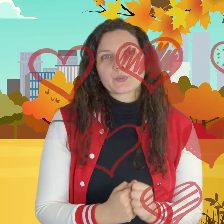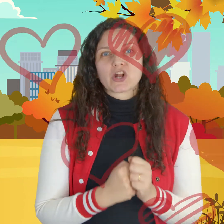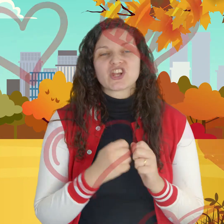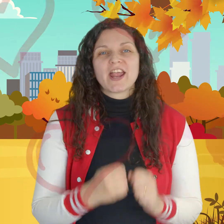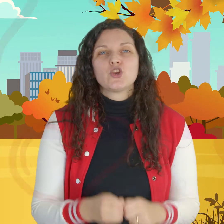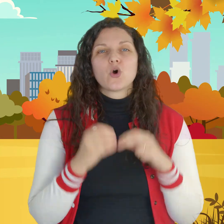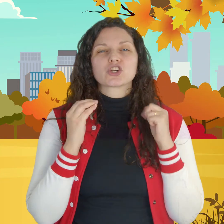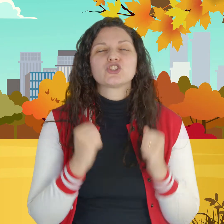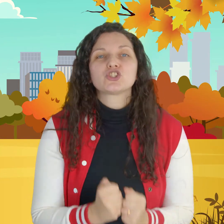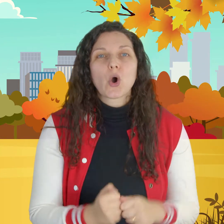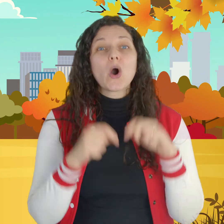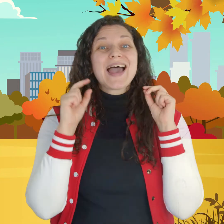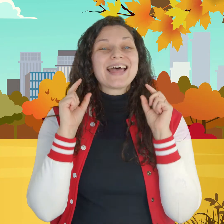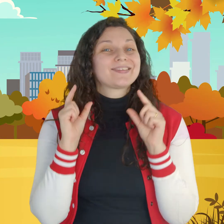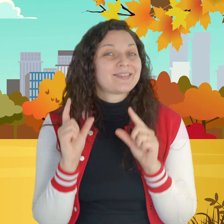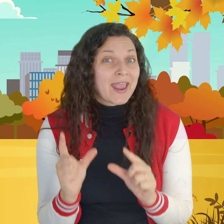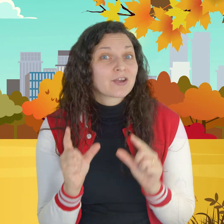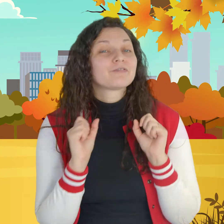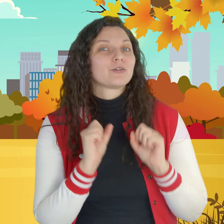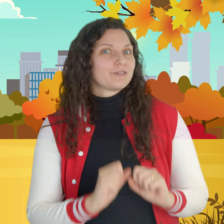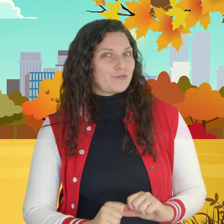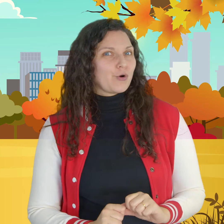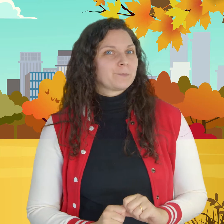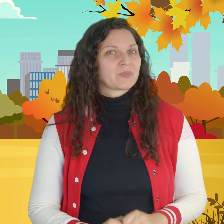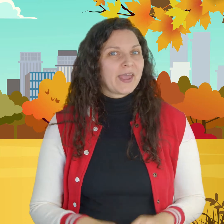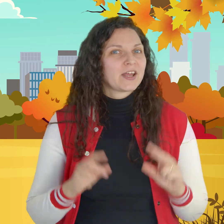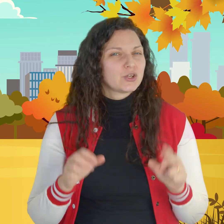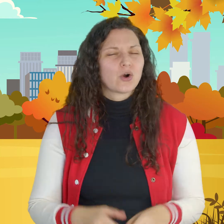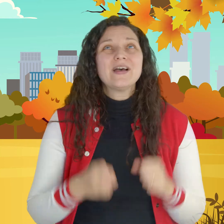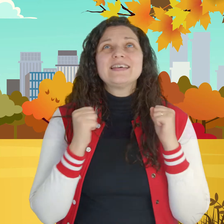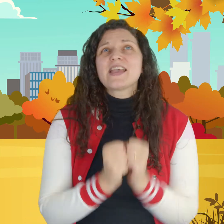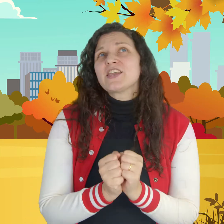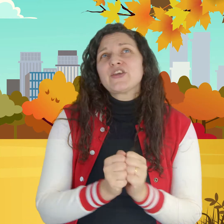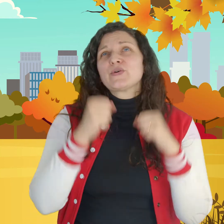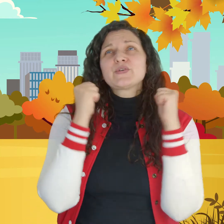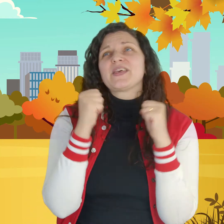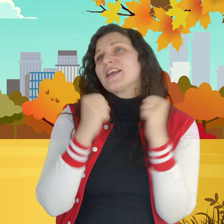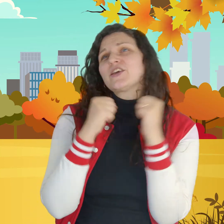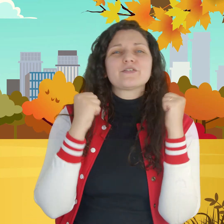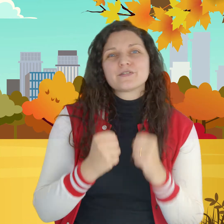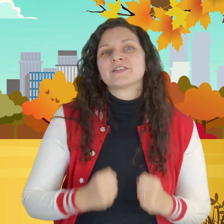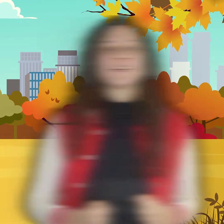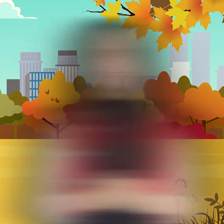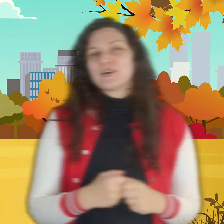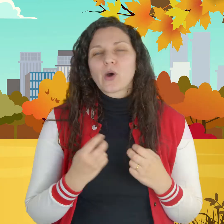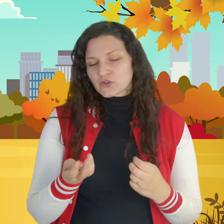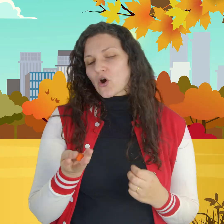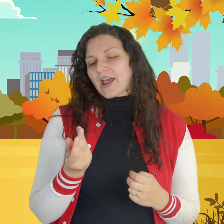much and you are so thankful for yeah you go thank you thank you so okay